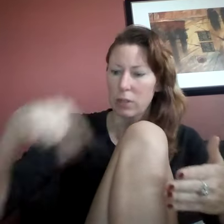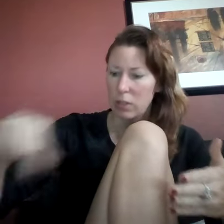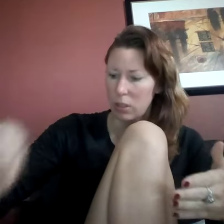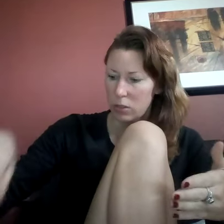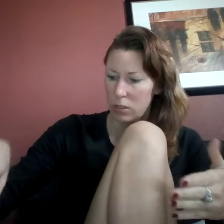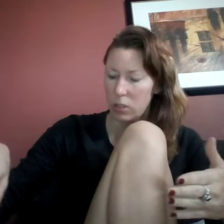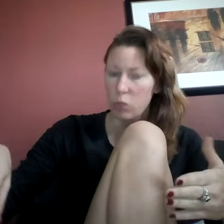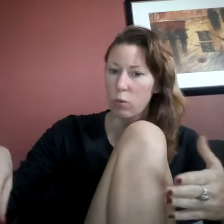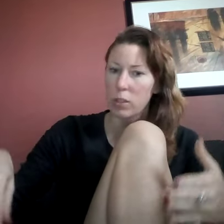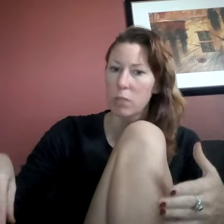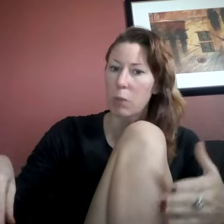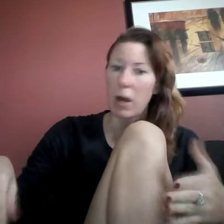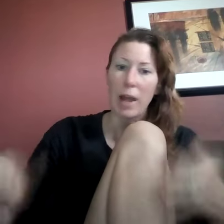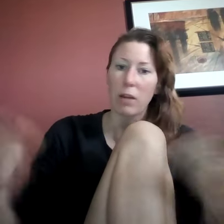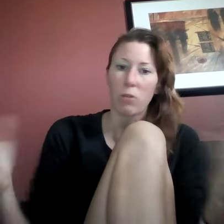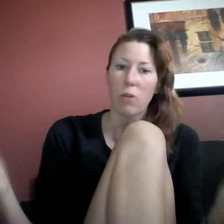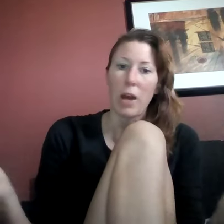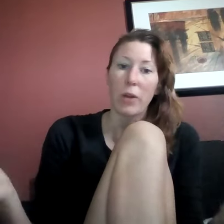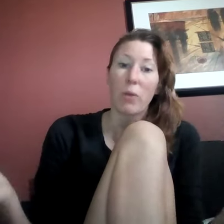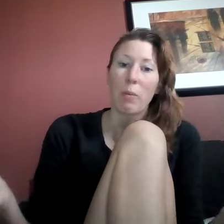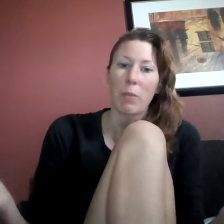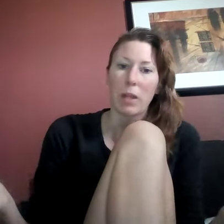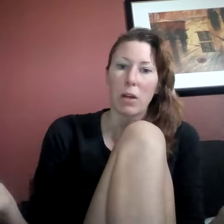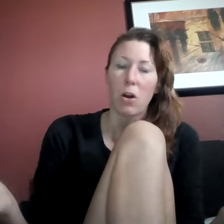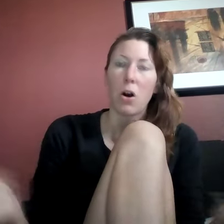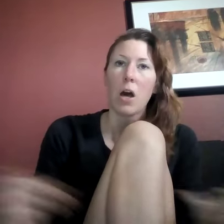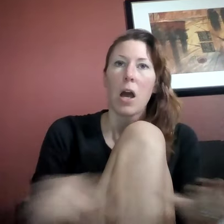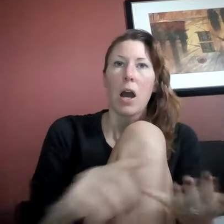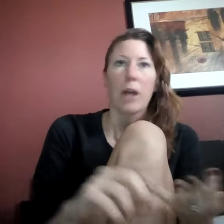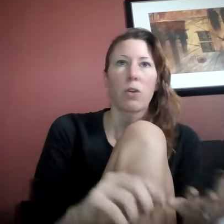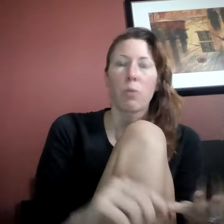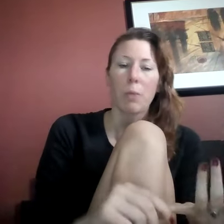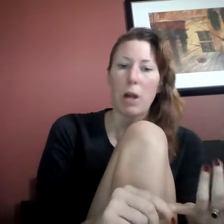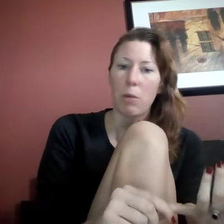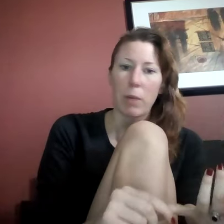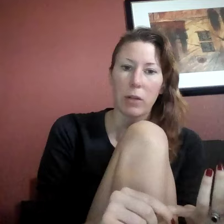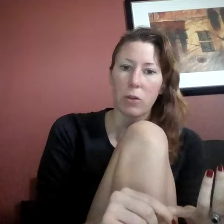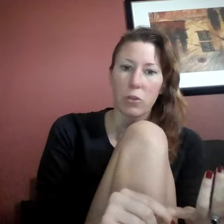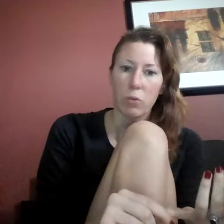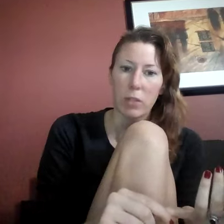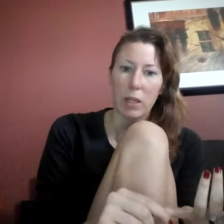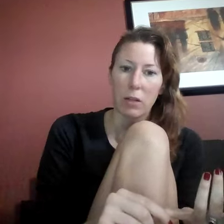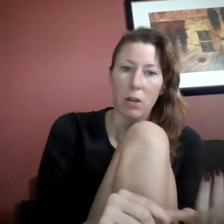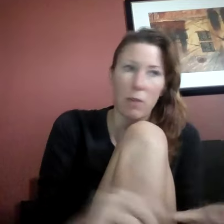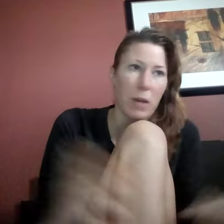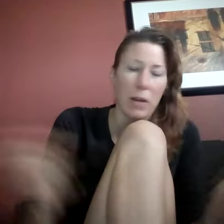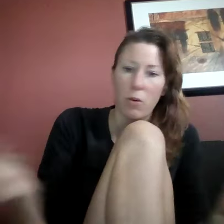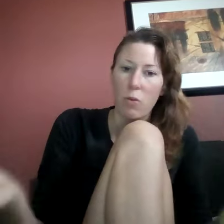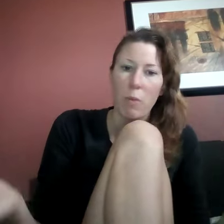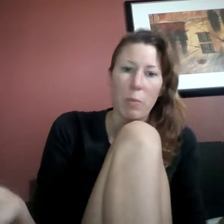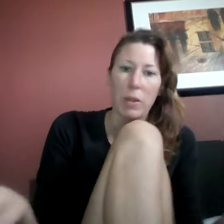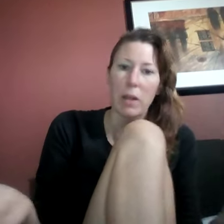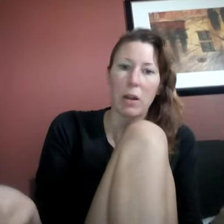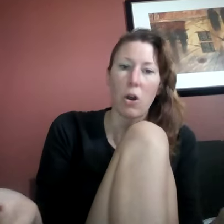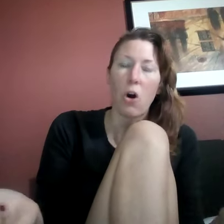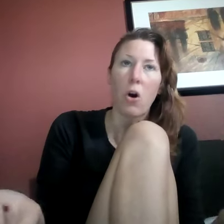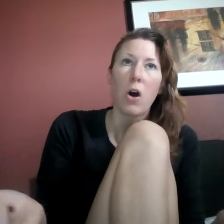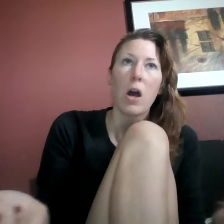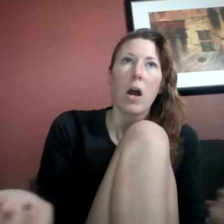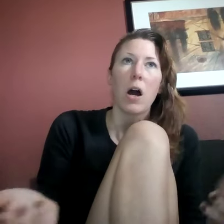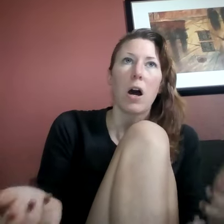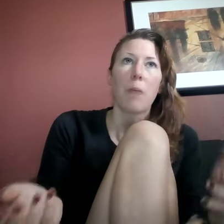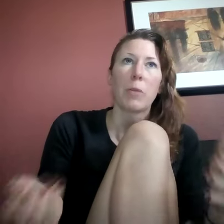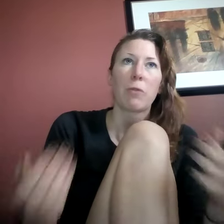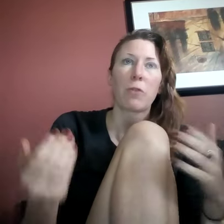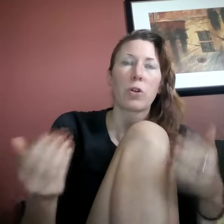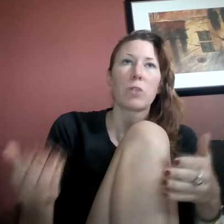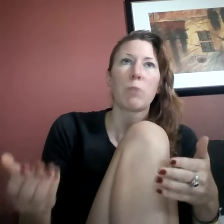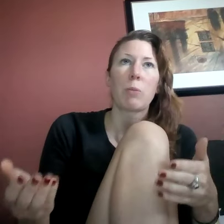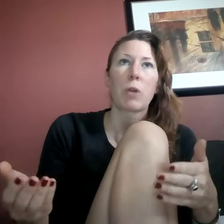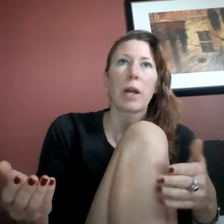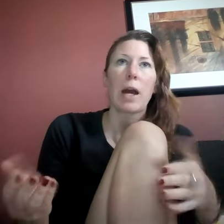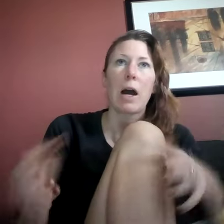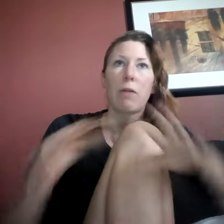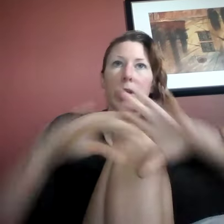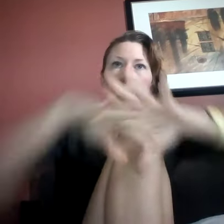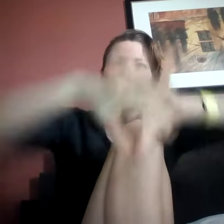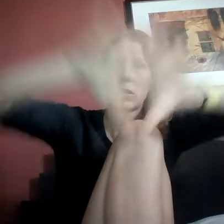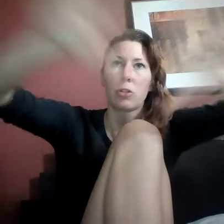the hill to this one spot. I don't, I don't remember that at all. I don't remember how my clothes were taken off. I don't remember that at all. Um, the first memory I have is they're